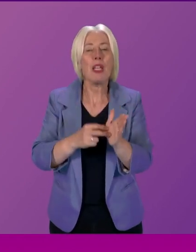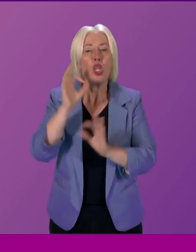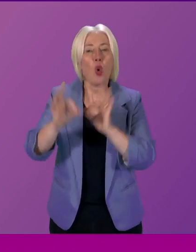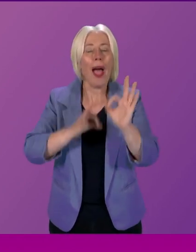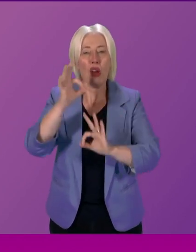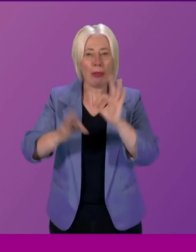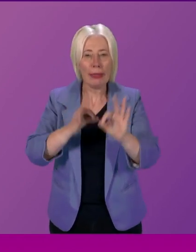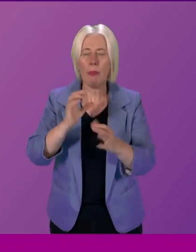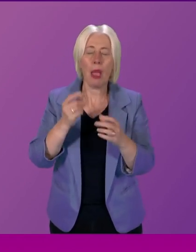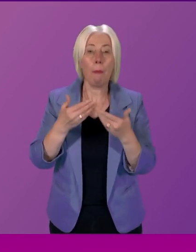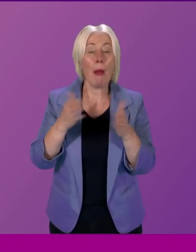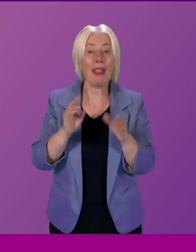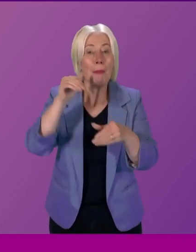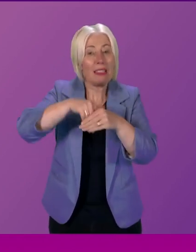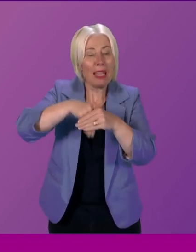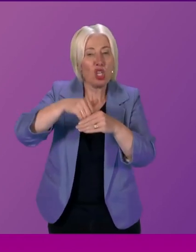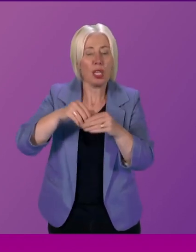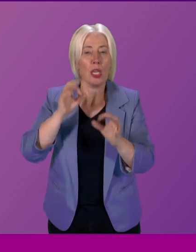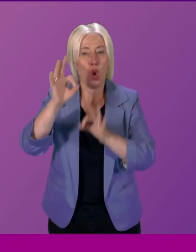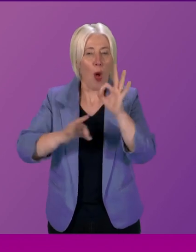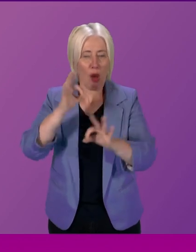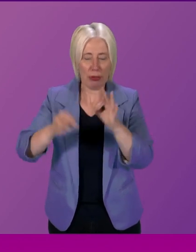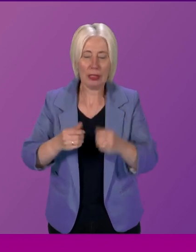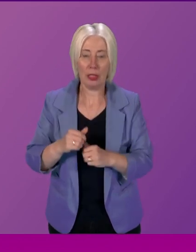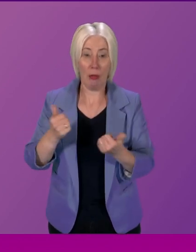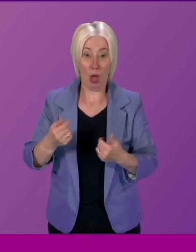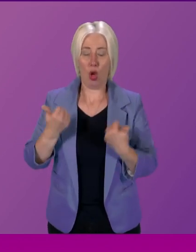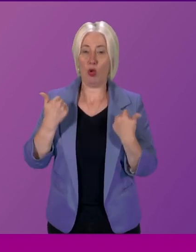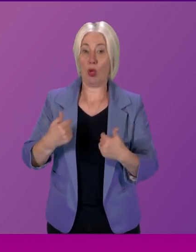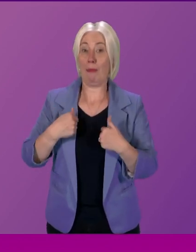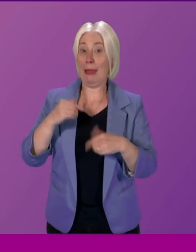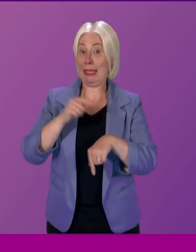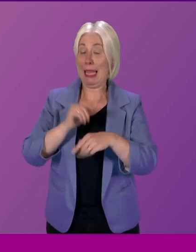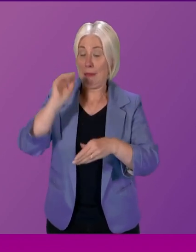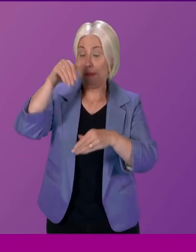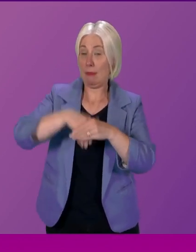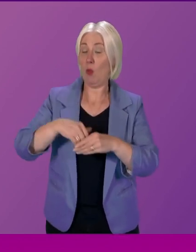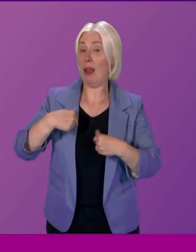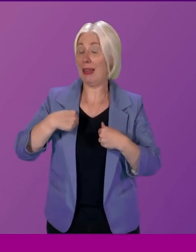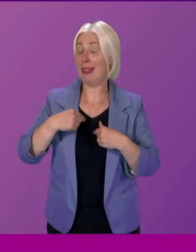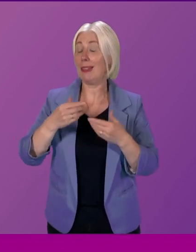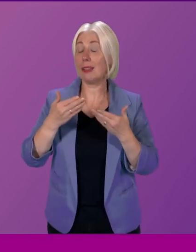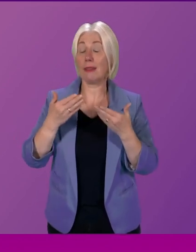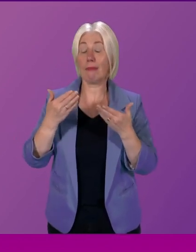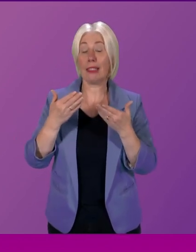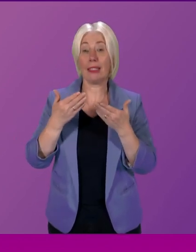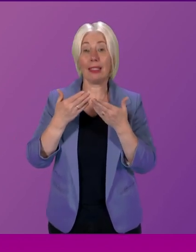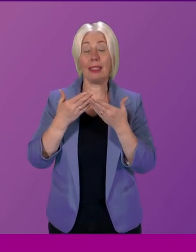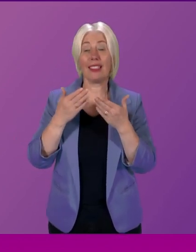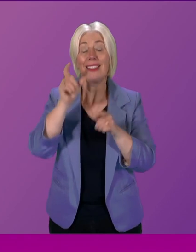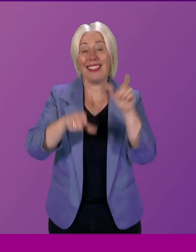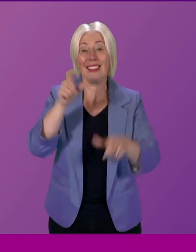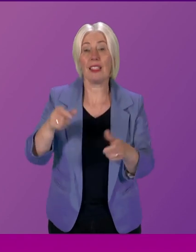of work I was able to contribute to in my time as a member of the citizens participation and public partitions committee